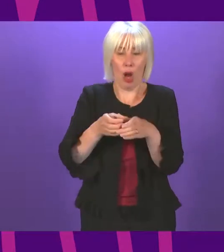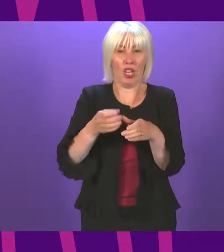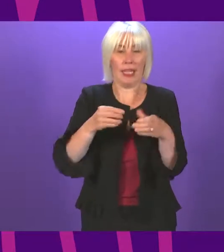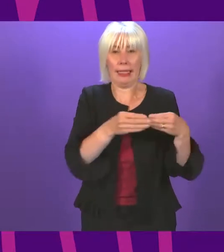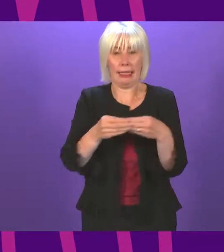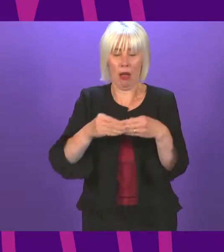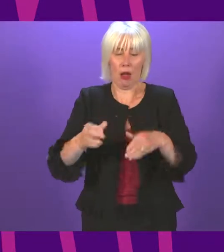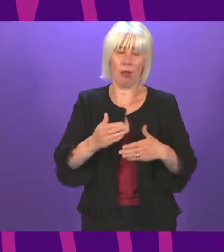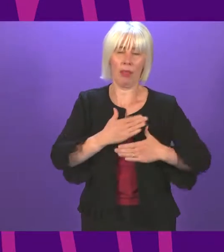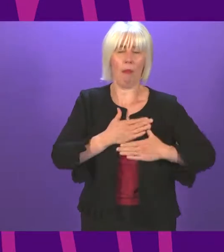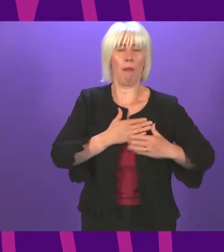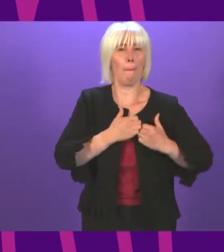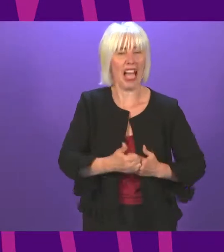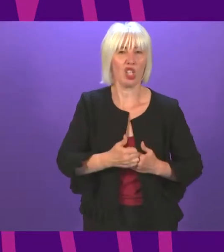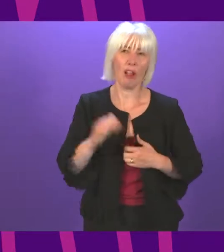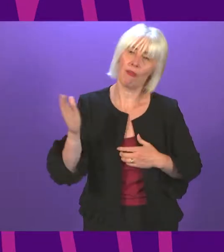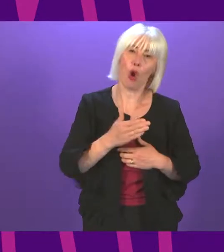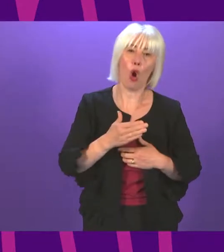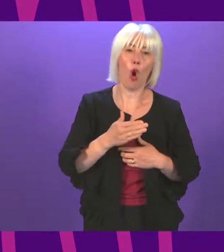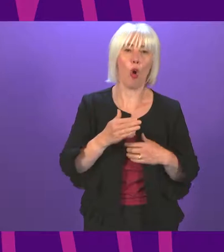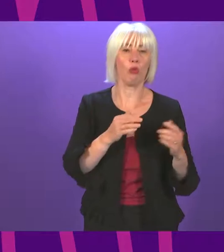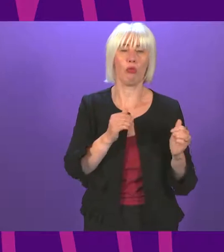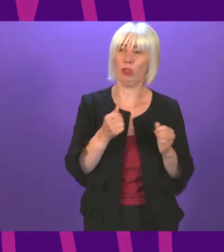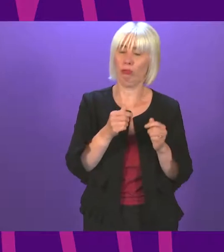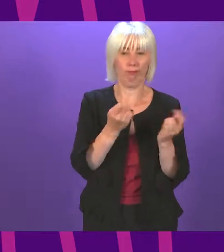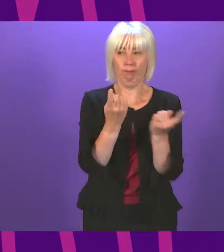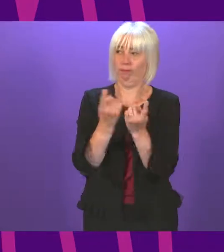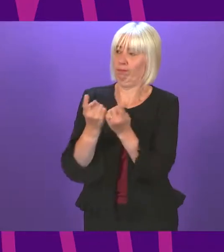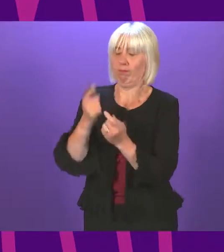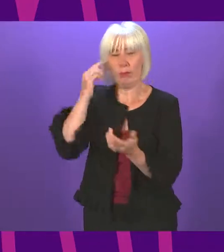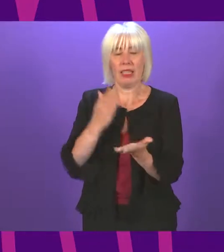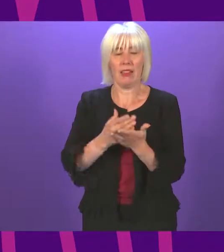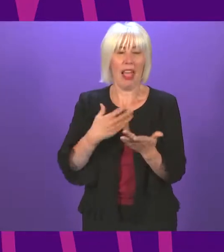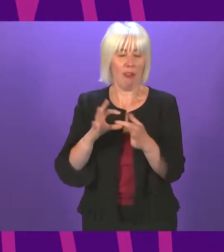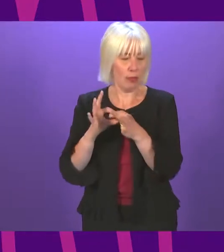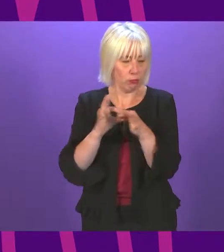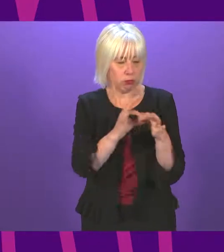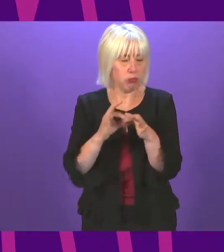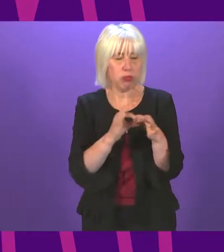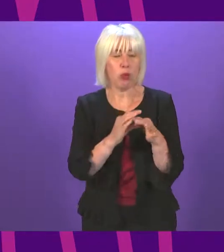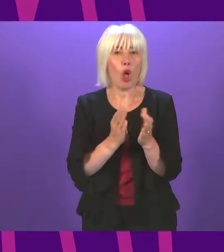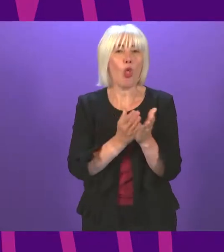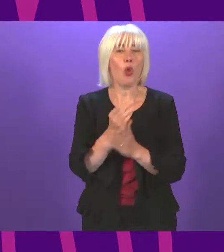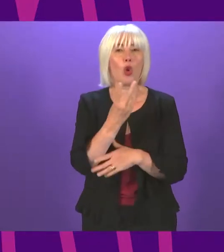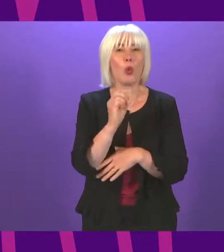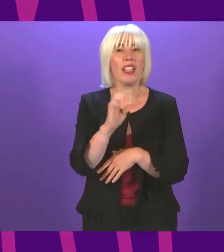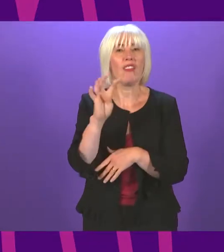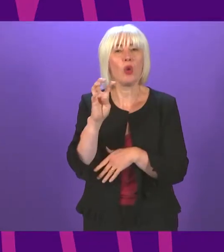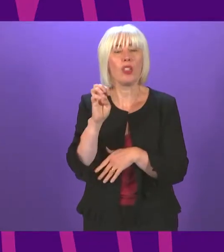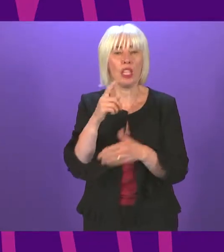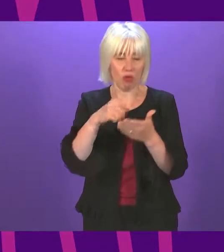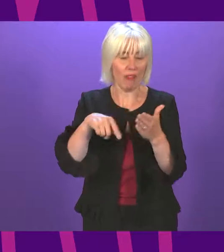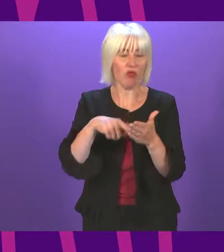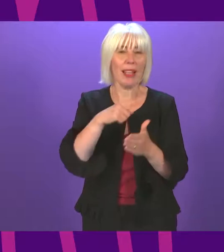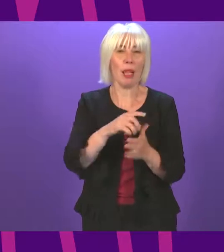for the causes he believes in. I personally worked closely with Patrick during the 2014 referendum, and that experience